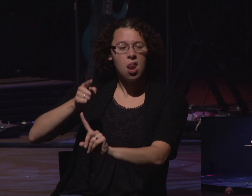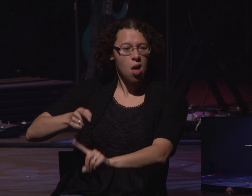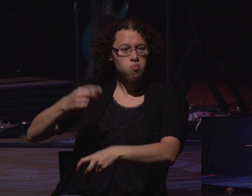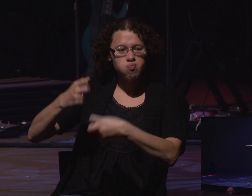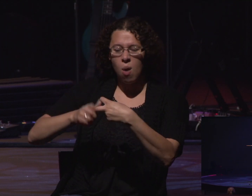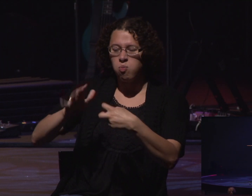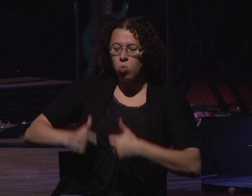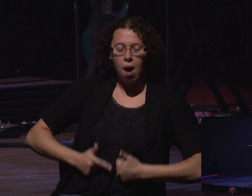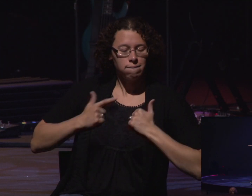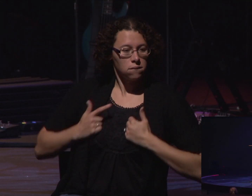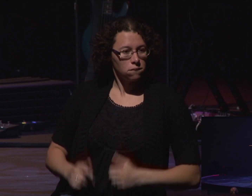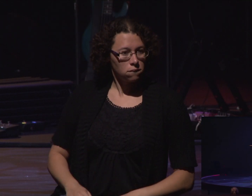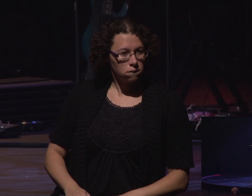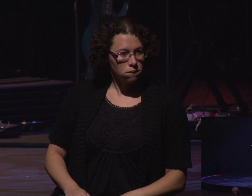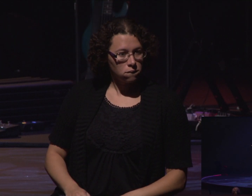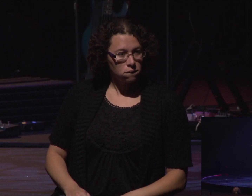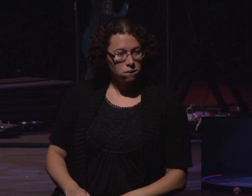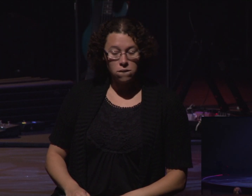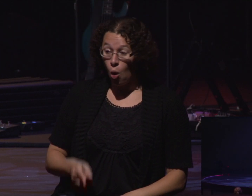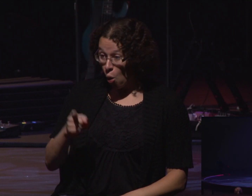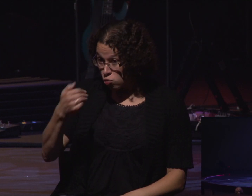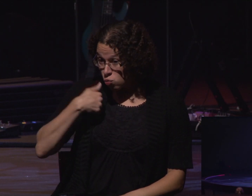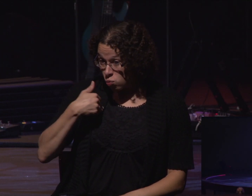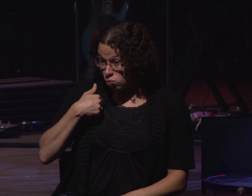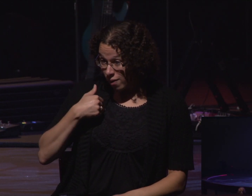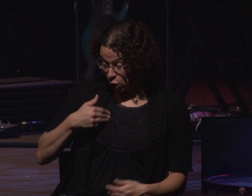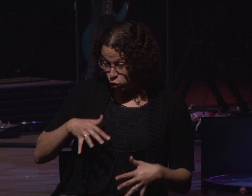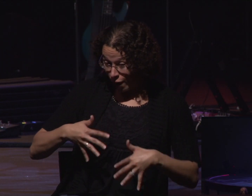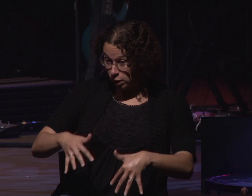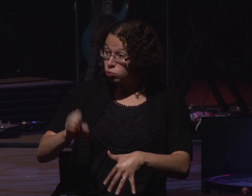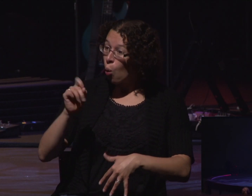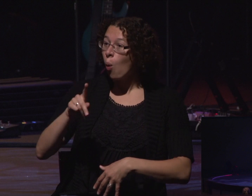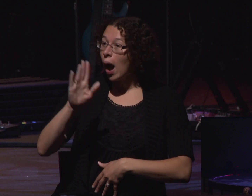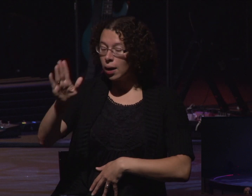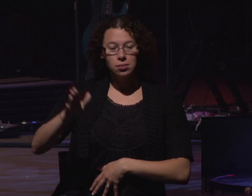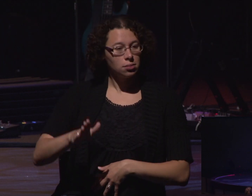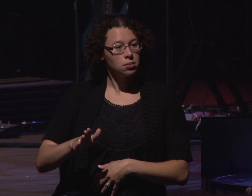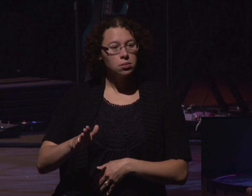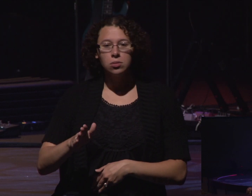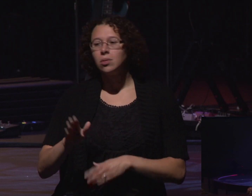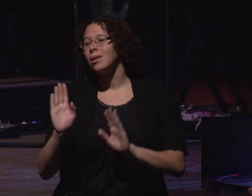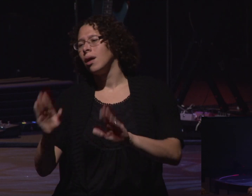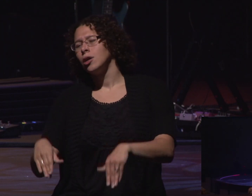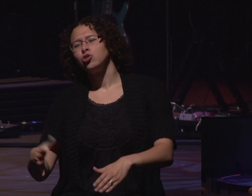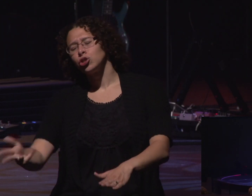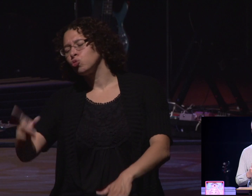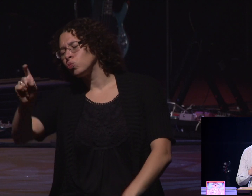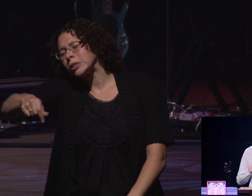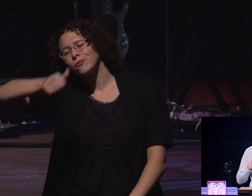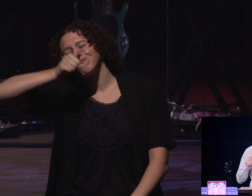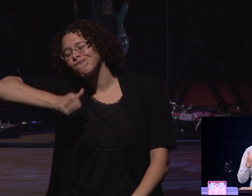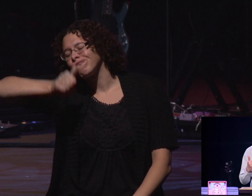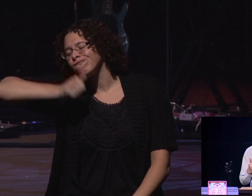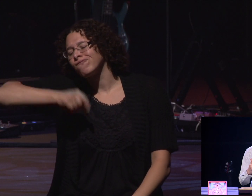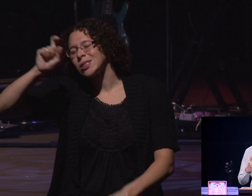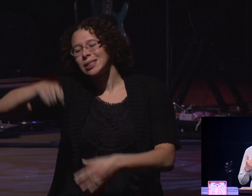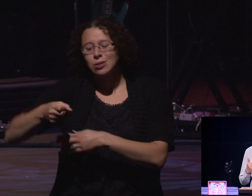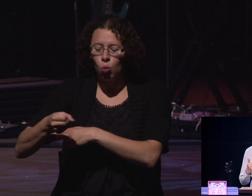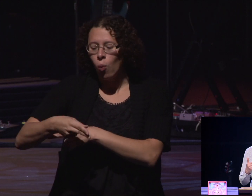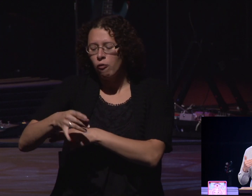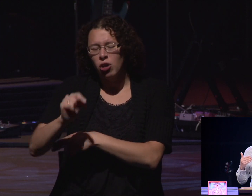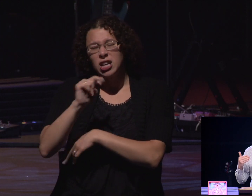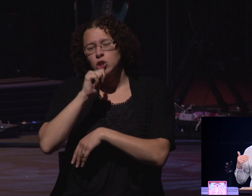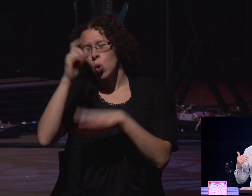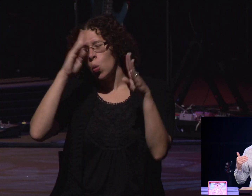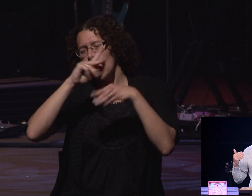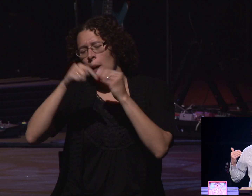We'll say, oh, you got one of the problems that Cavity Sam has? You got butterflies in your stomach? I'll say, oh, well, come on. Just buck up. Just get over it. Don't worry